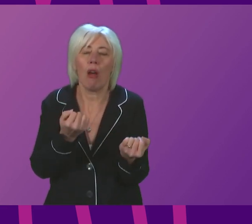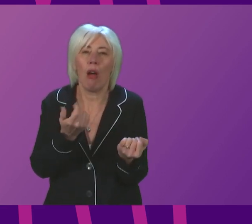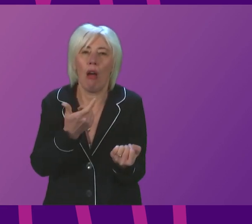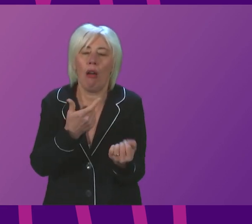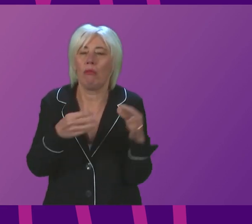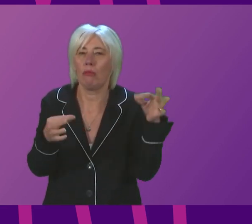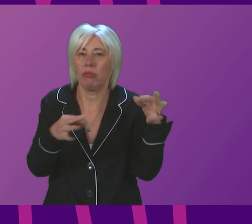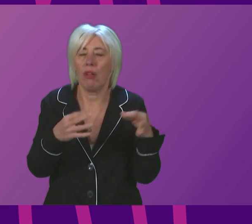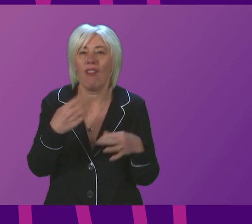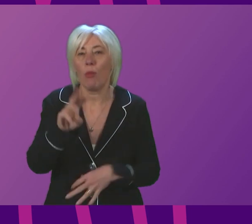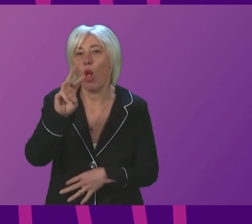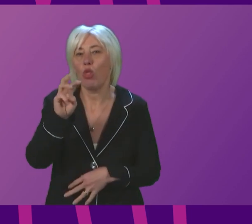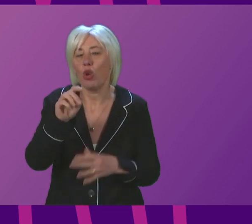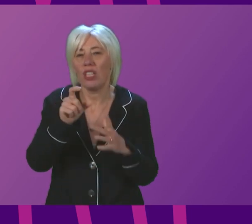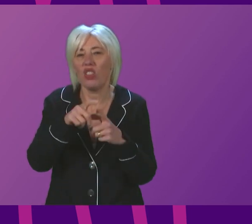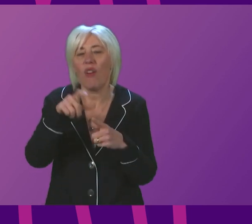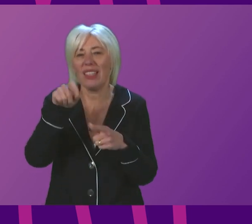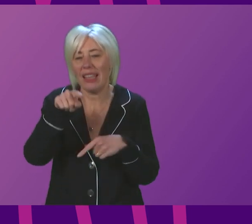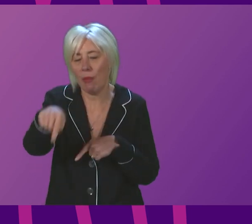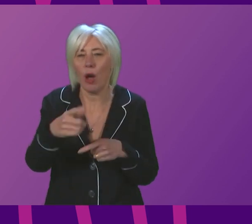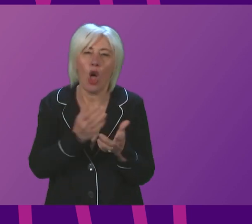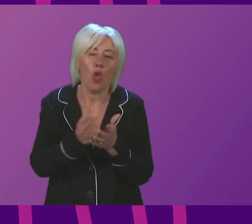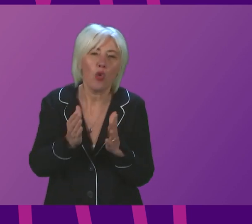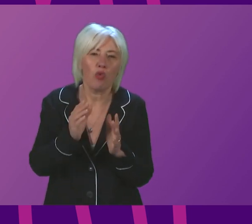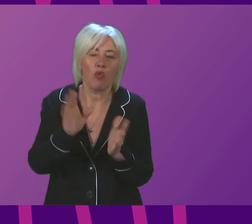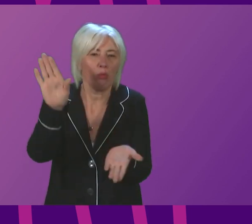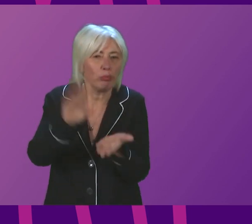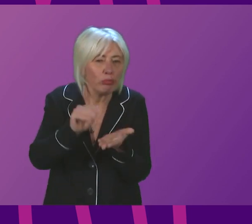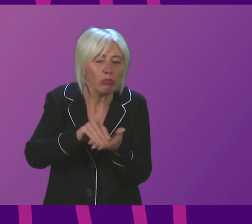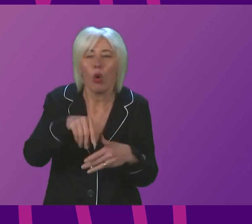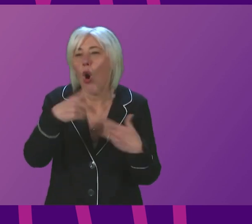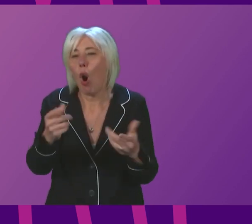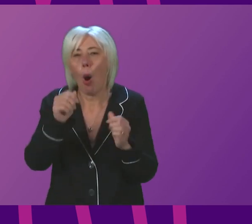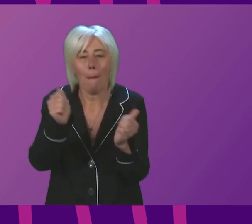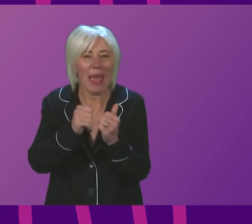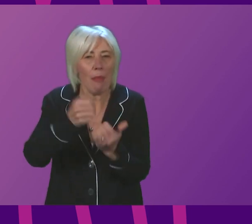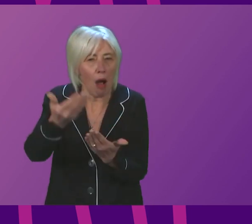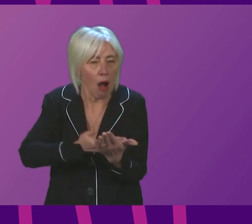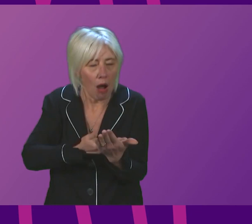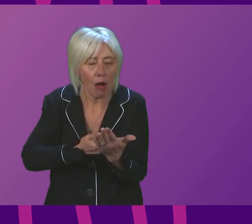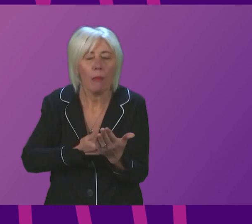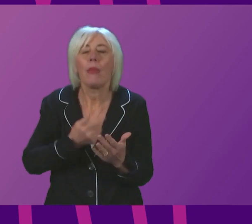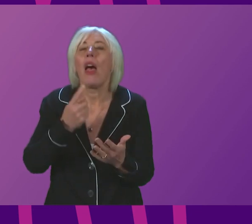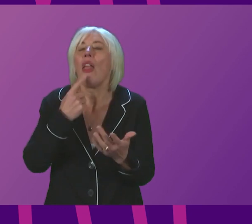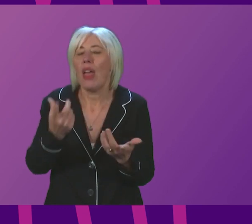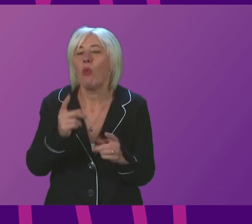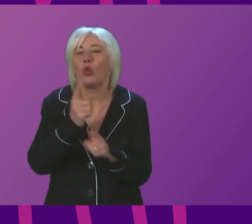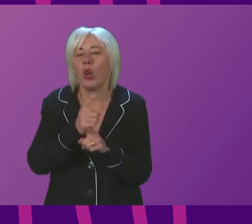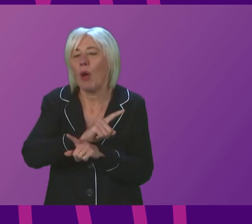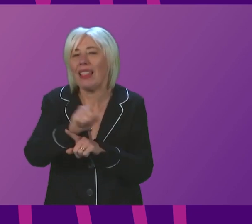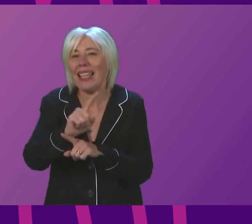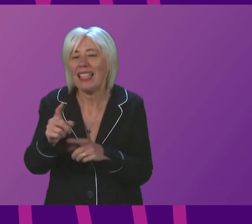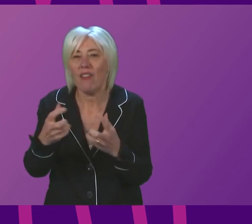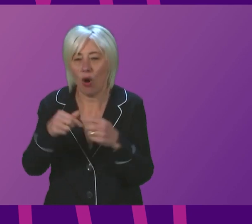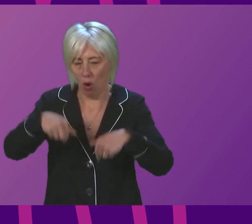beginning 13th of December, so from next week, and we will give further information in due course about the incorporation of booster vaccinations for